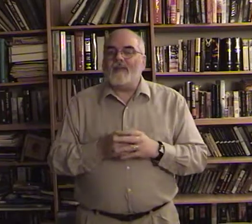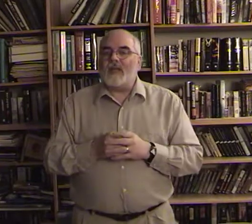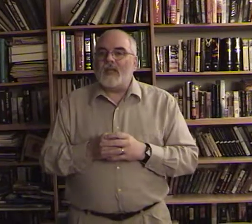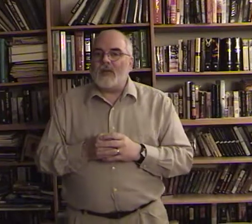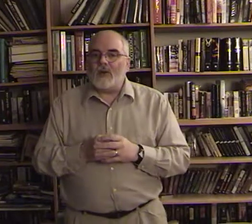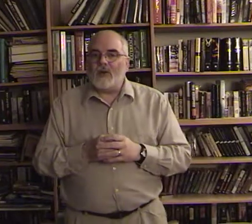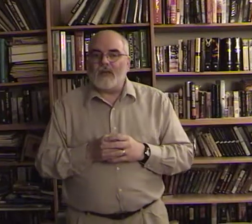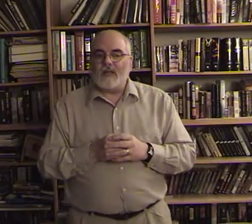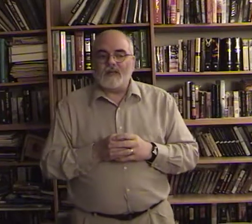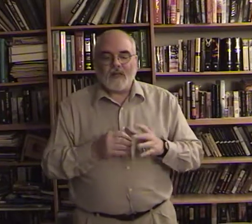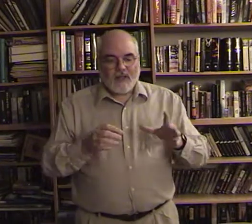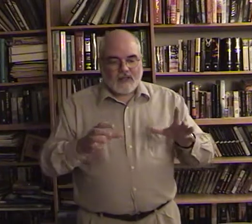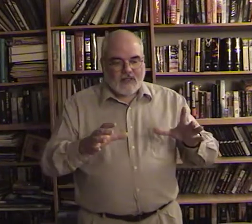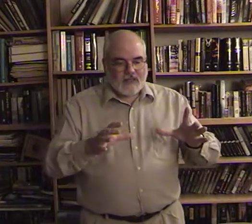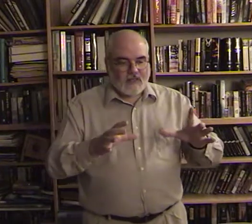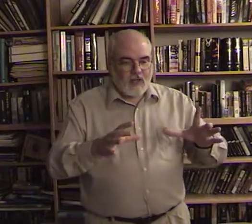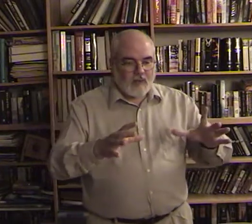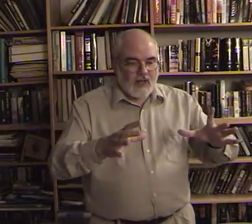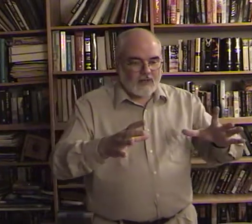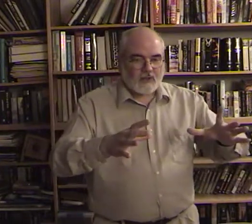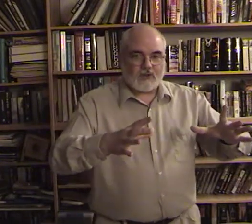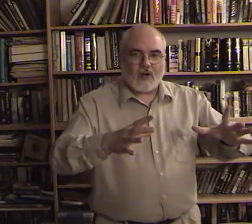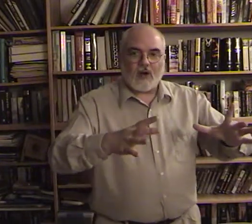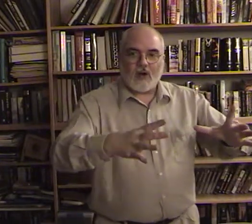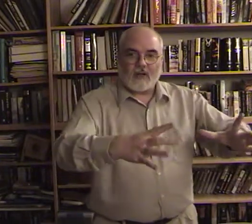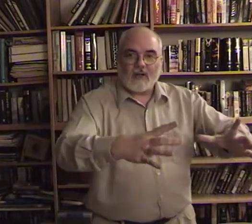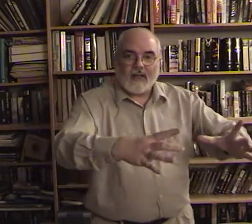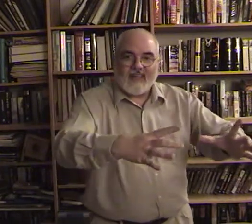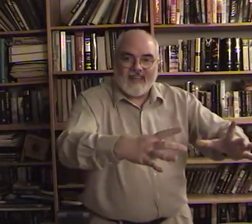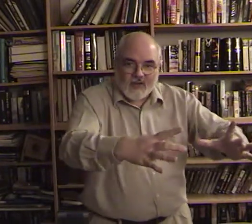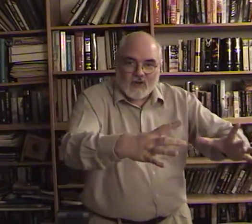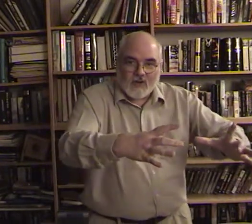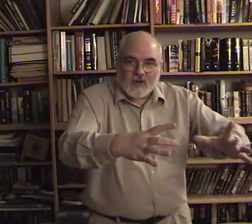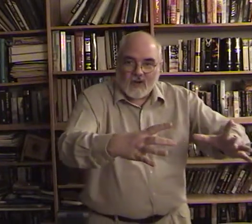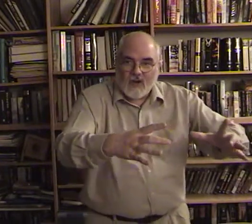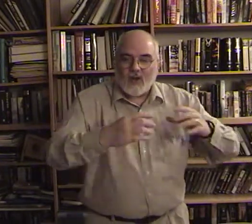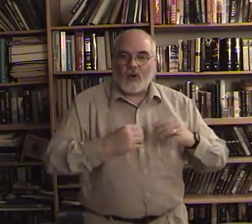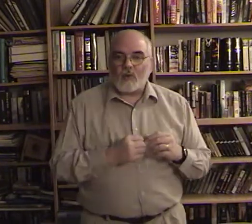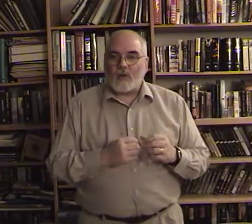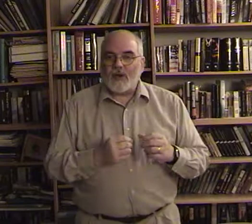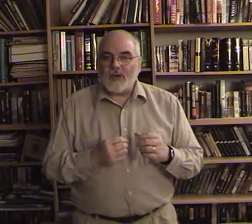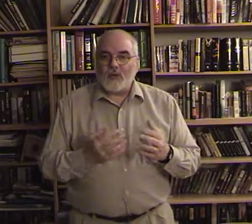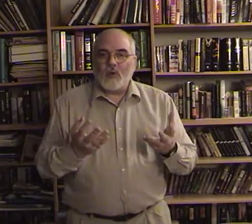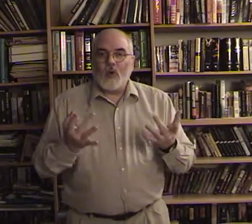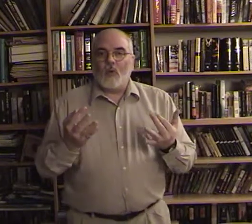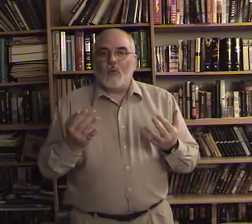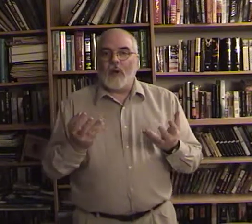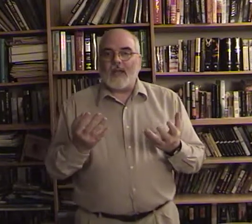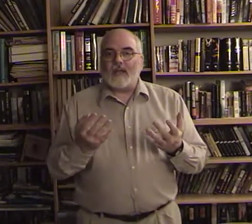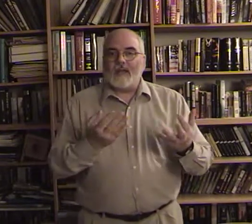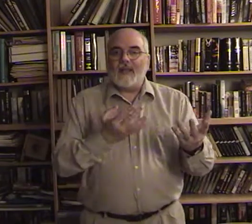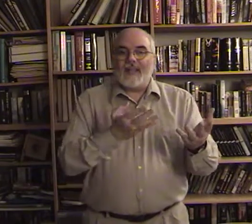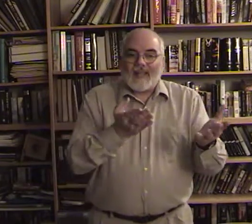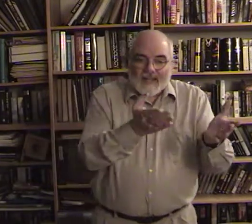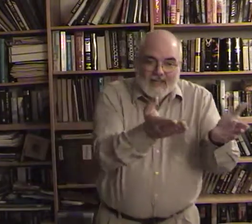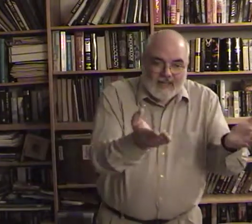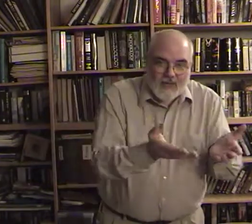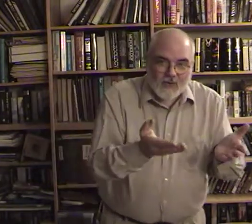the here is since the apostles are here we're going to wait here